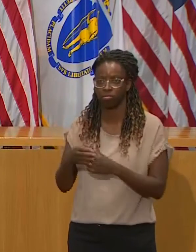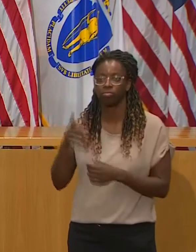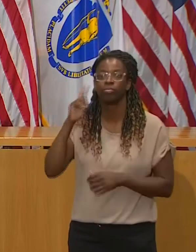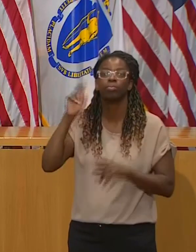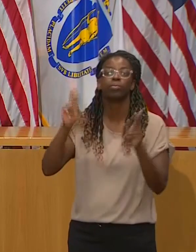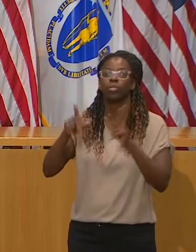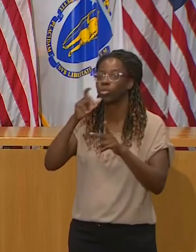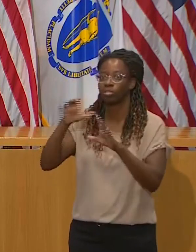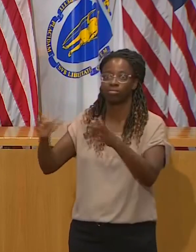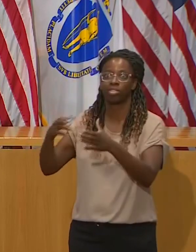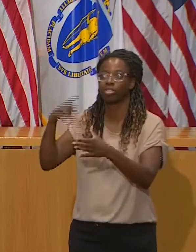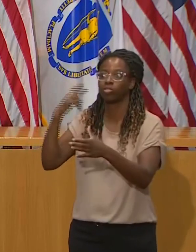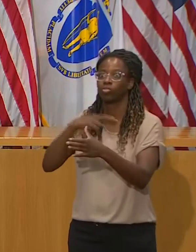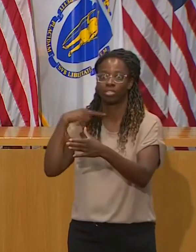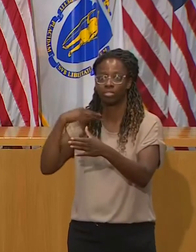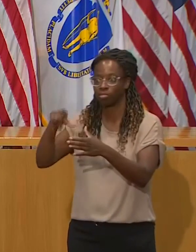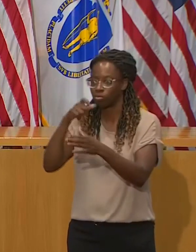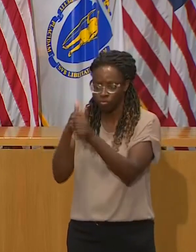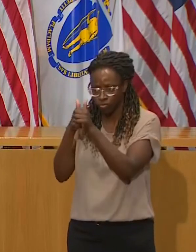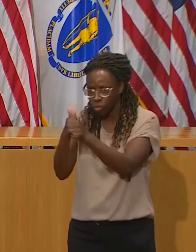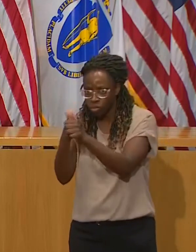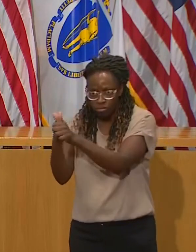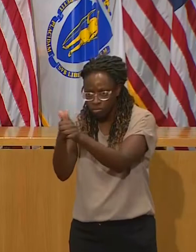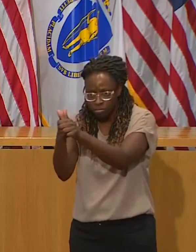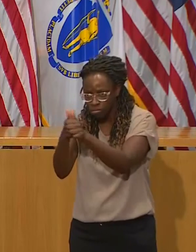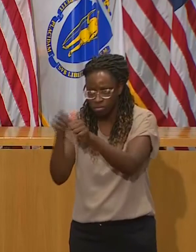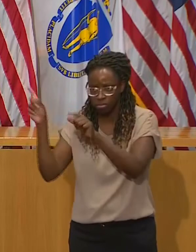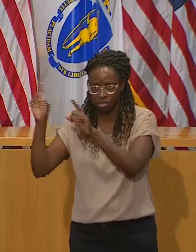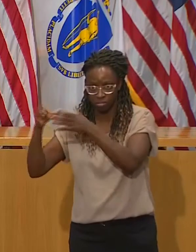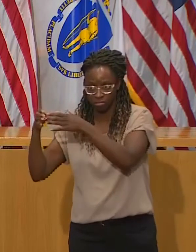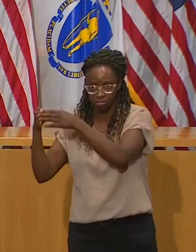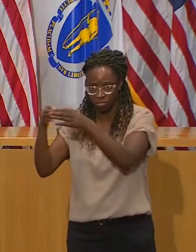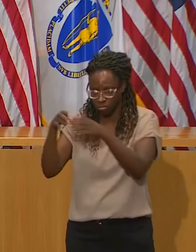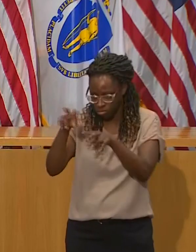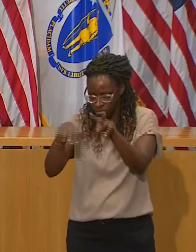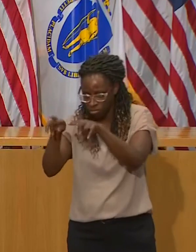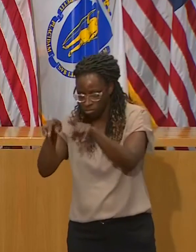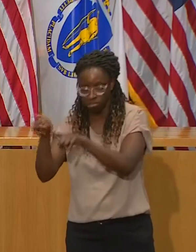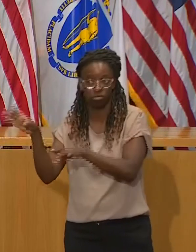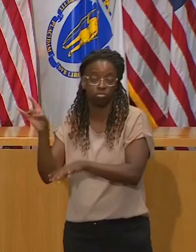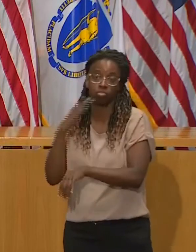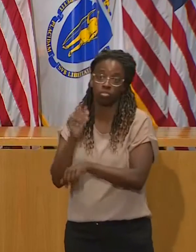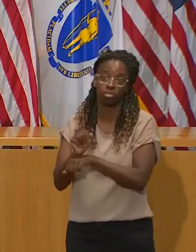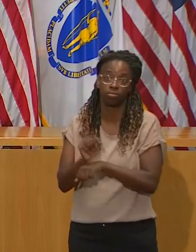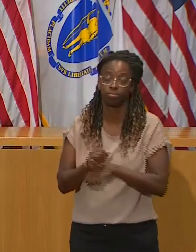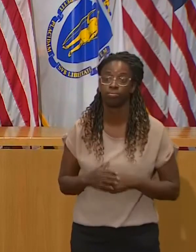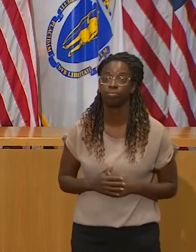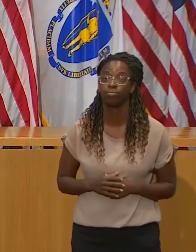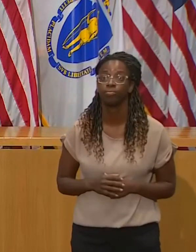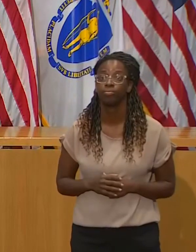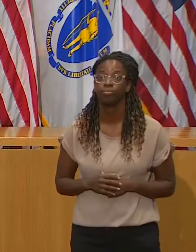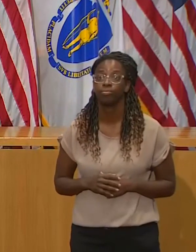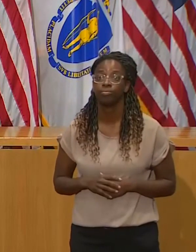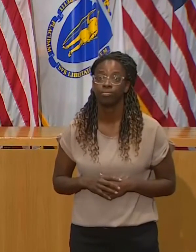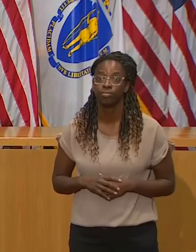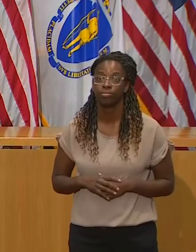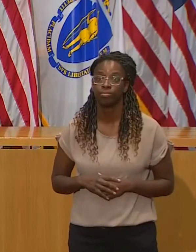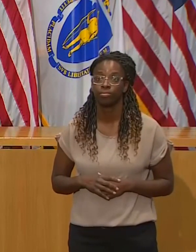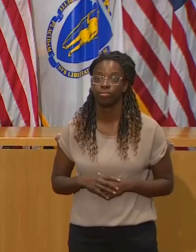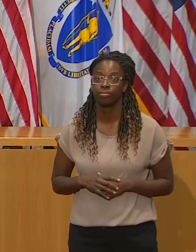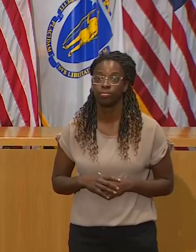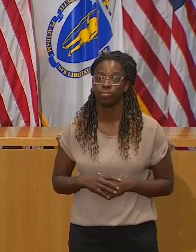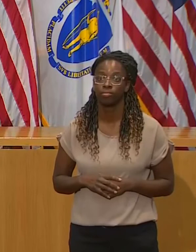those communities. One of the reasons why we started to use this multiple language mass alert